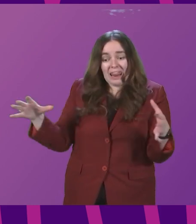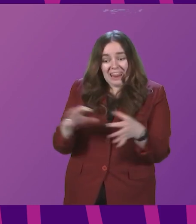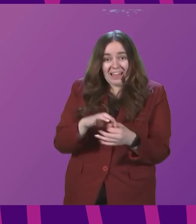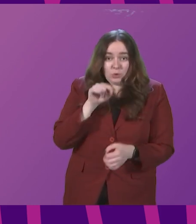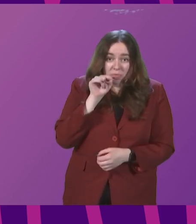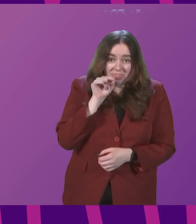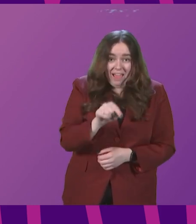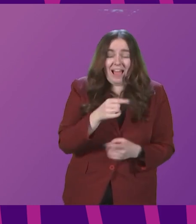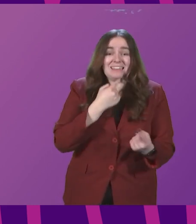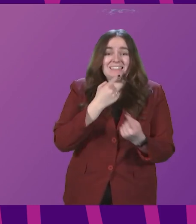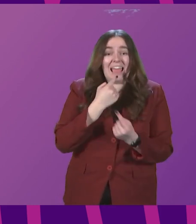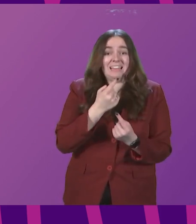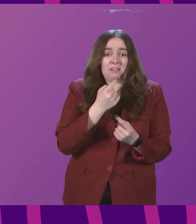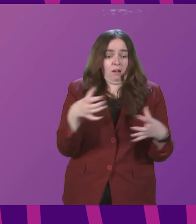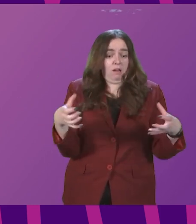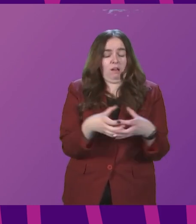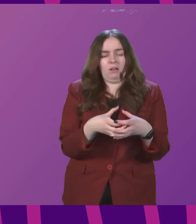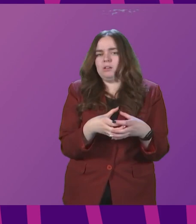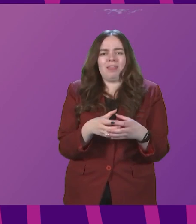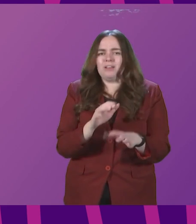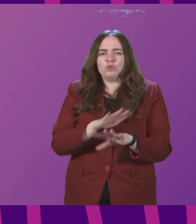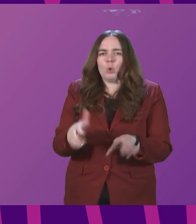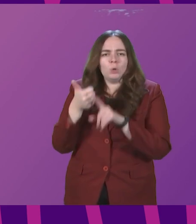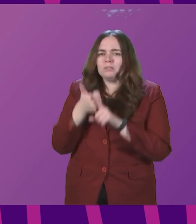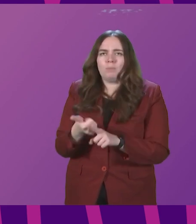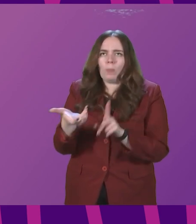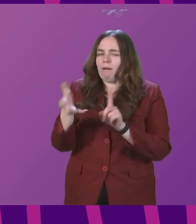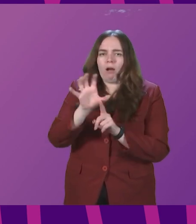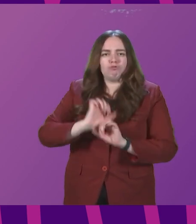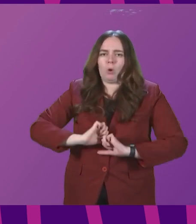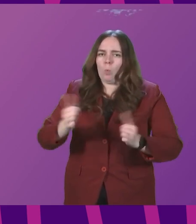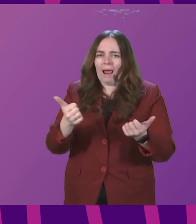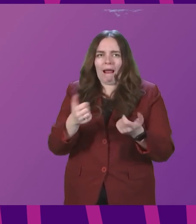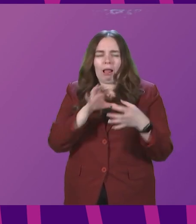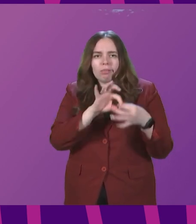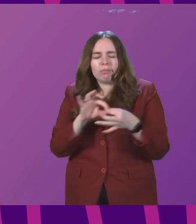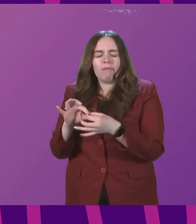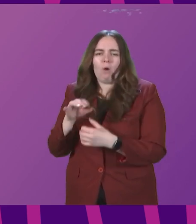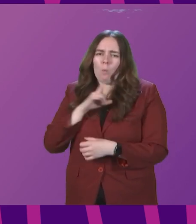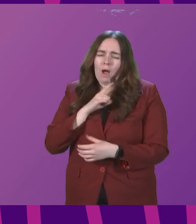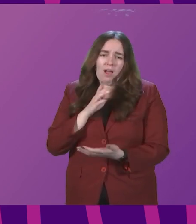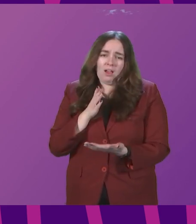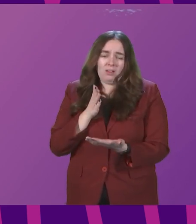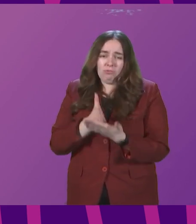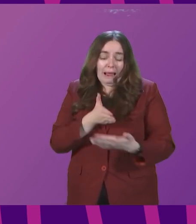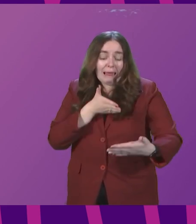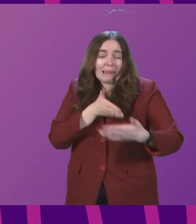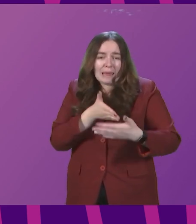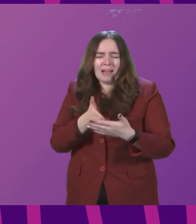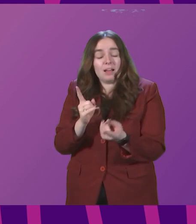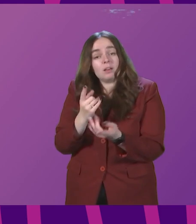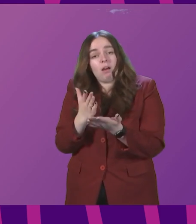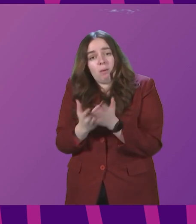particular data set alone would not be serving the country well, because there is a real limit. It's important